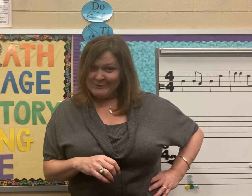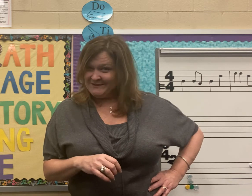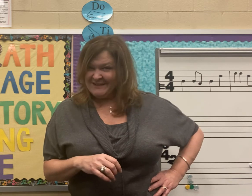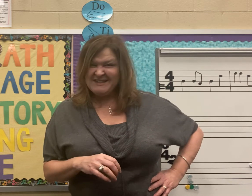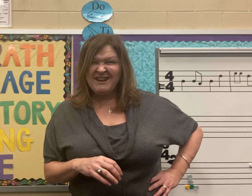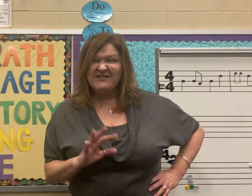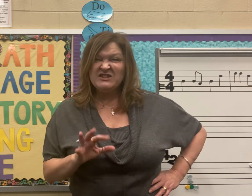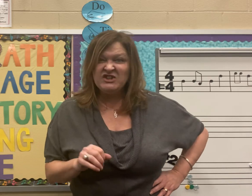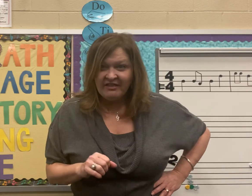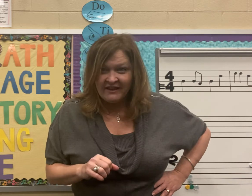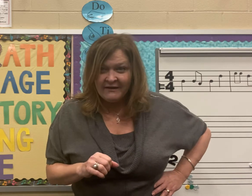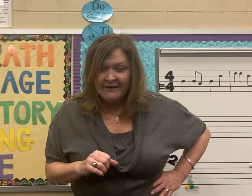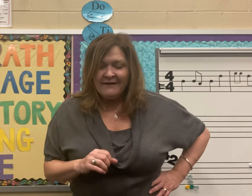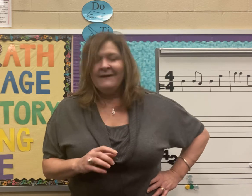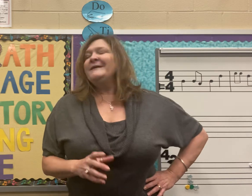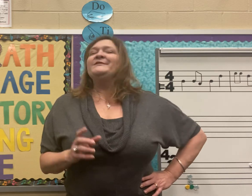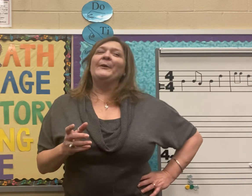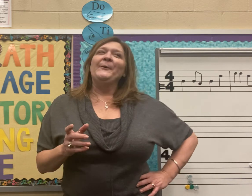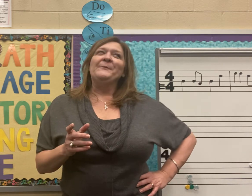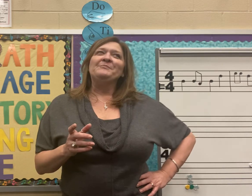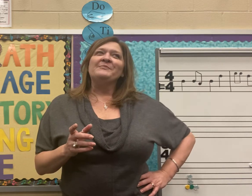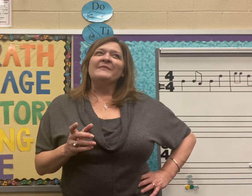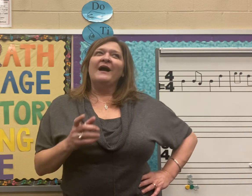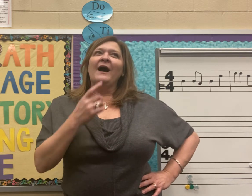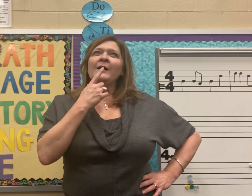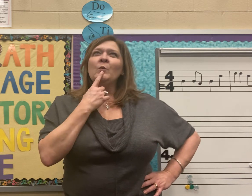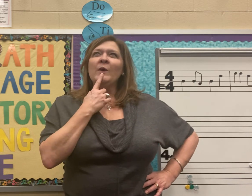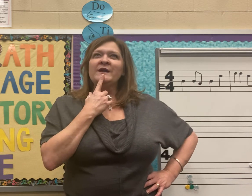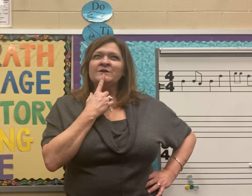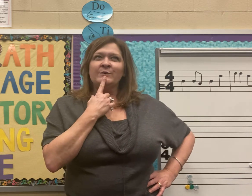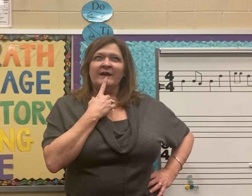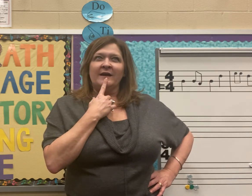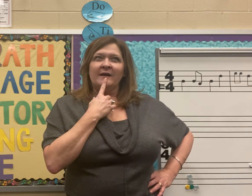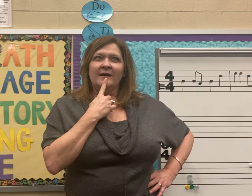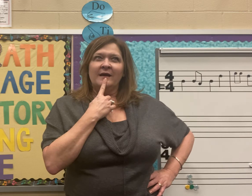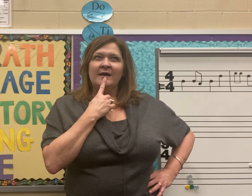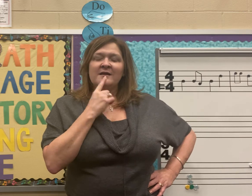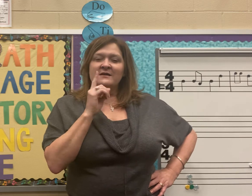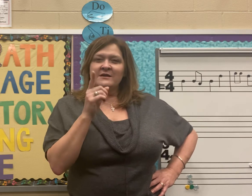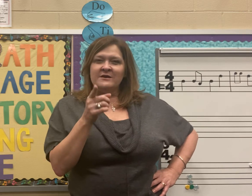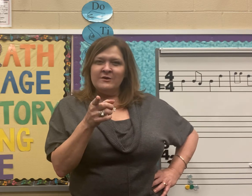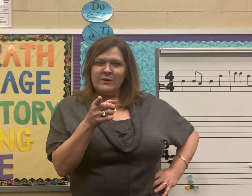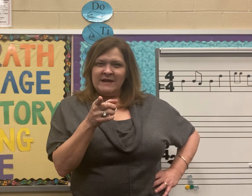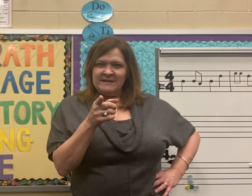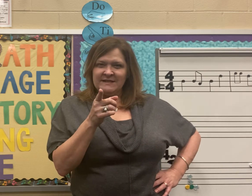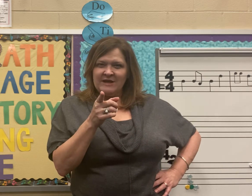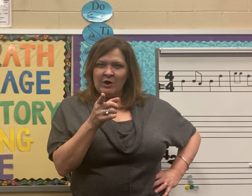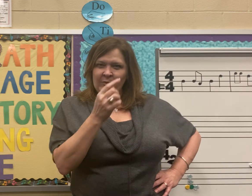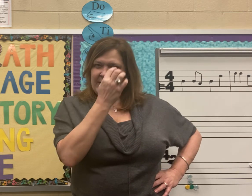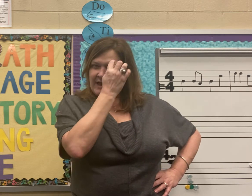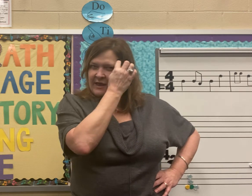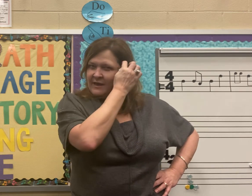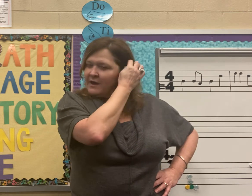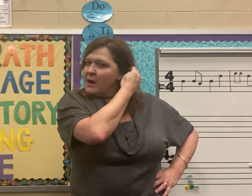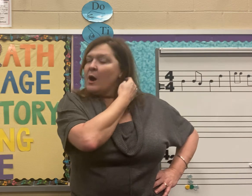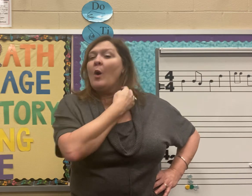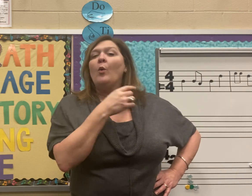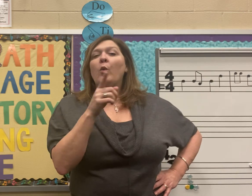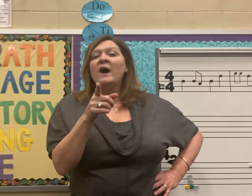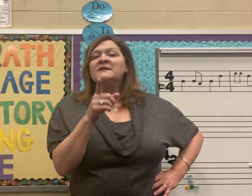It's not even chilly. So, I'm wondering, you need to tell me what